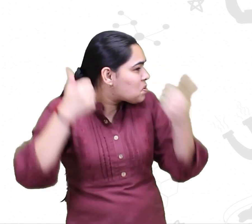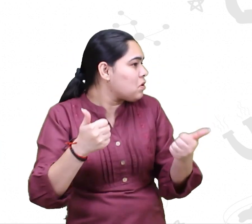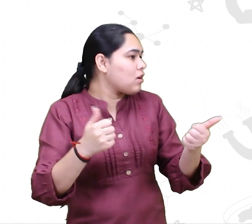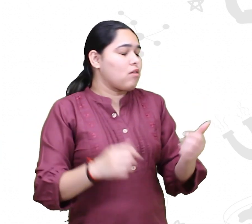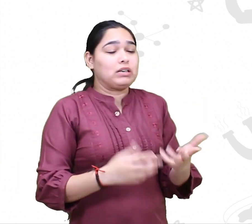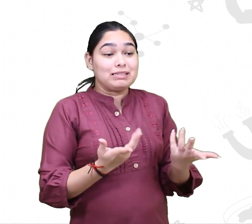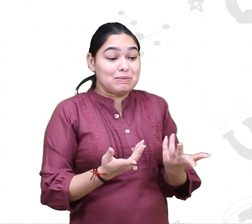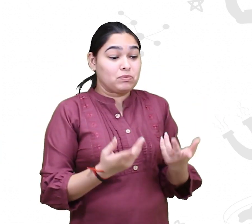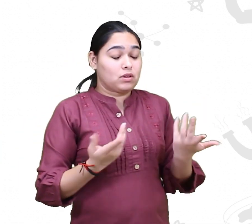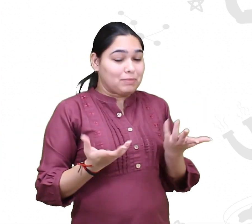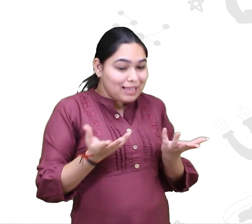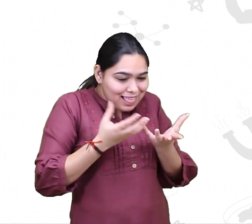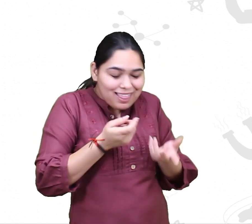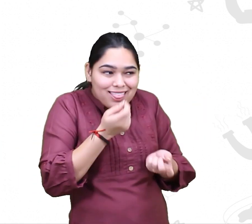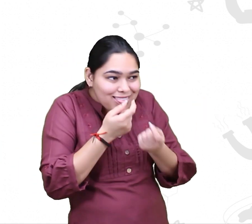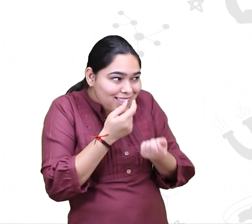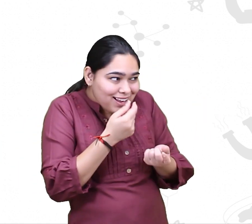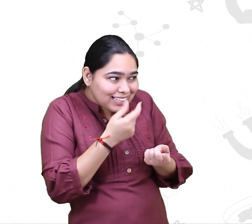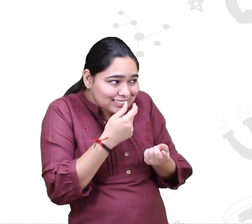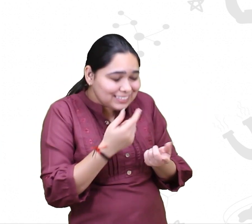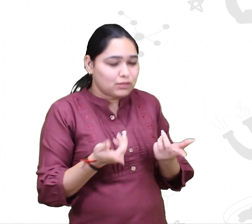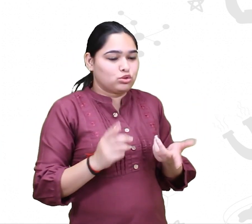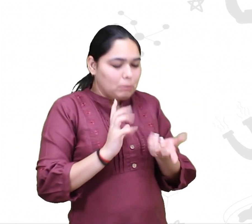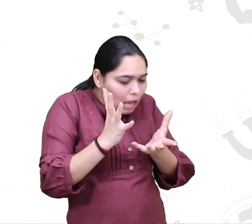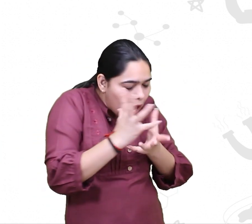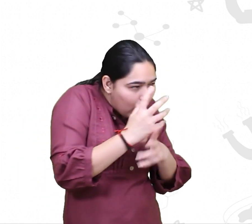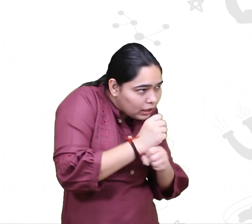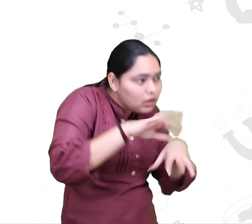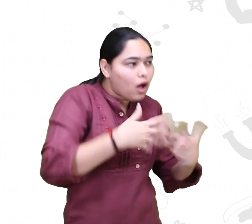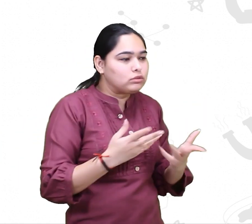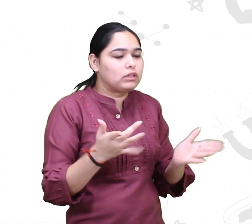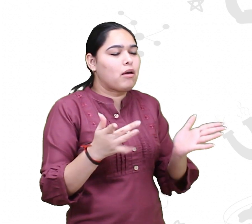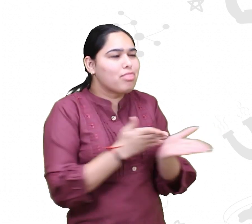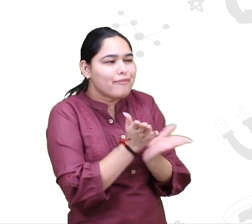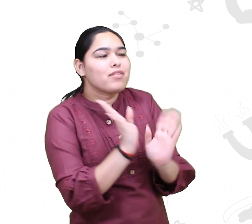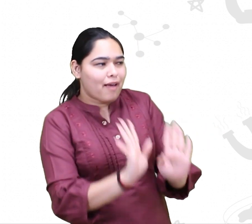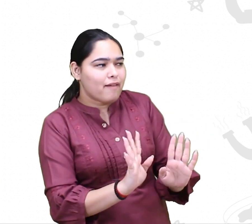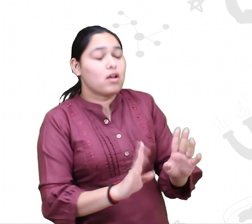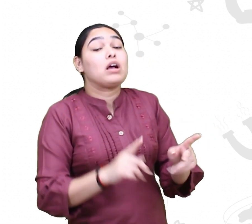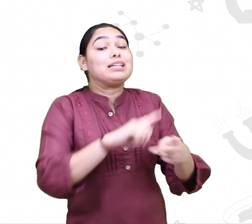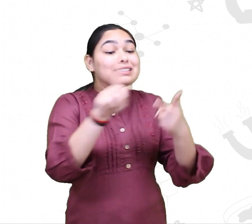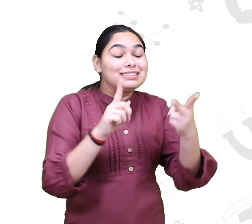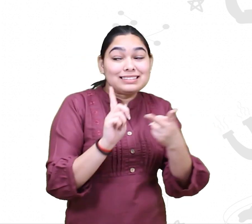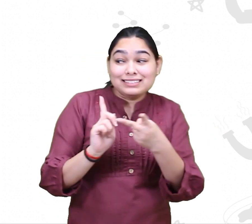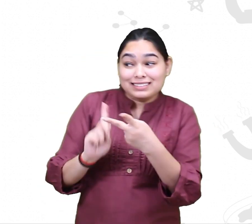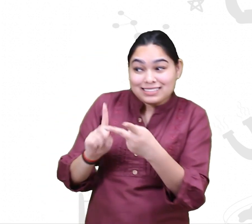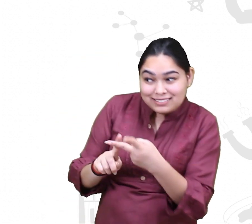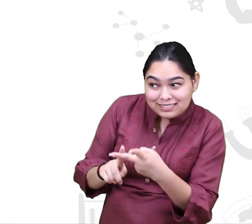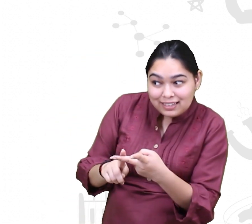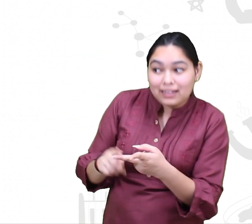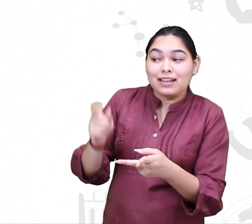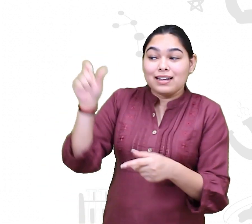that help them win over their competitors. And Dr. Karthikian explained to us how they